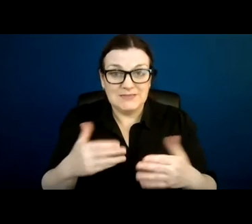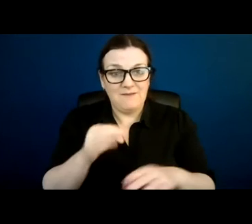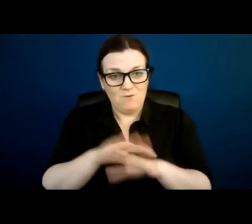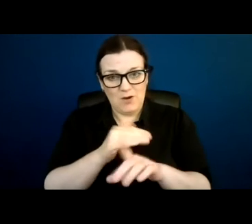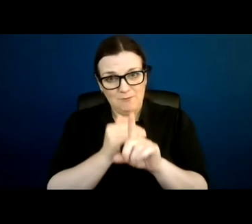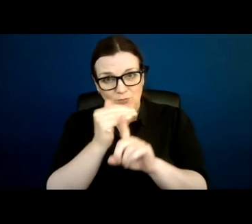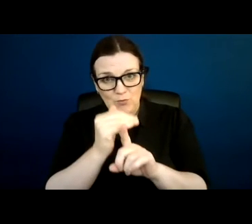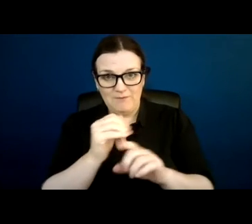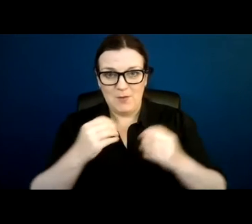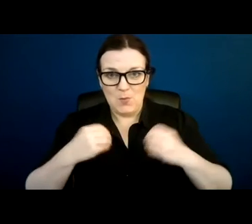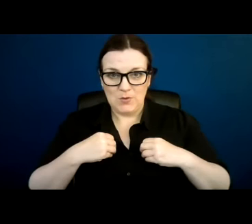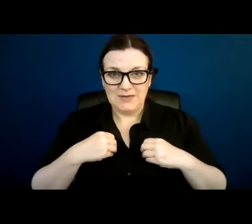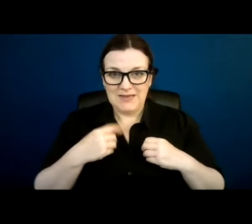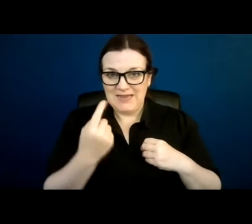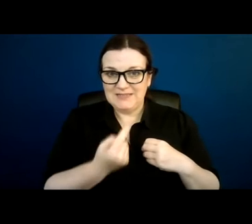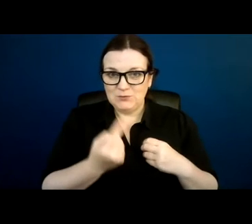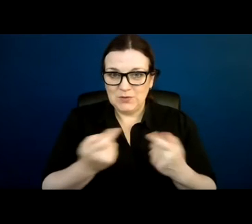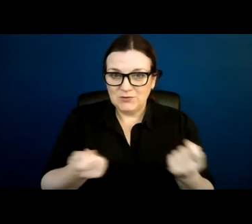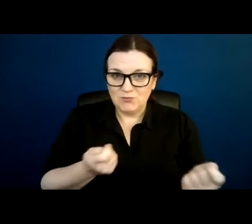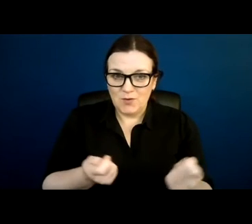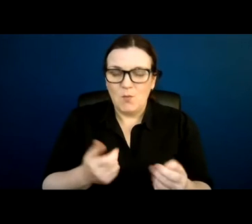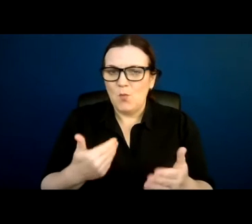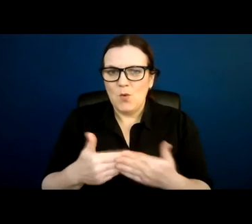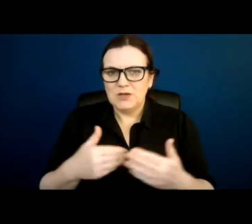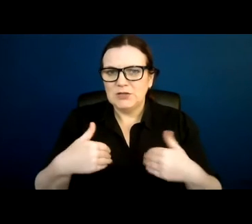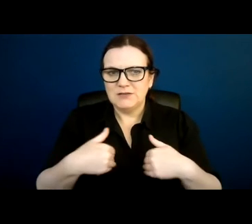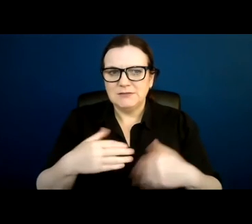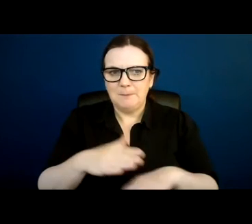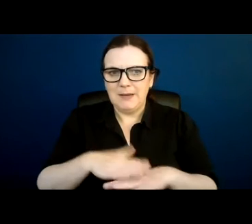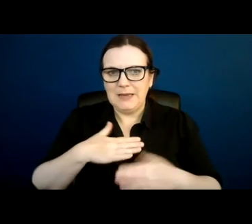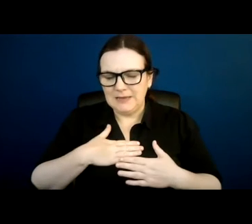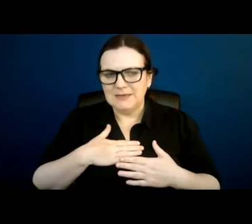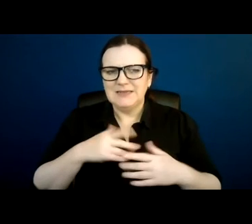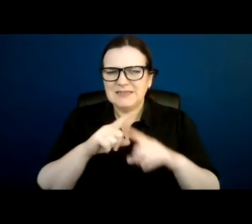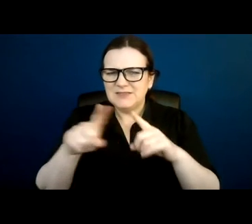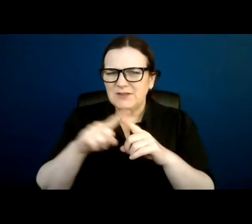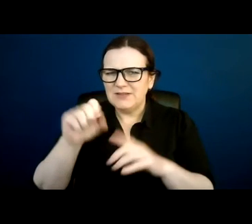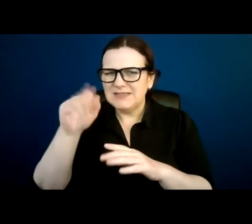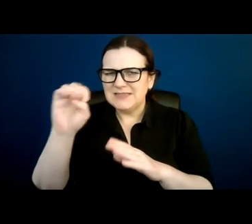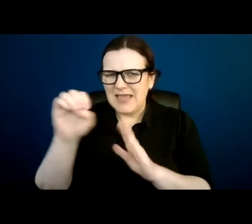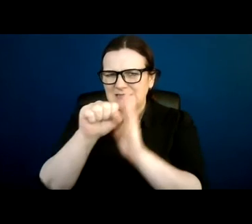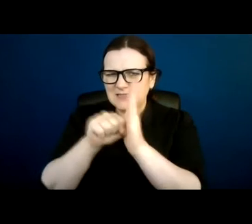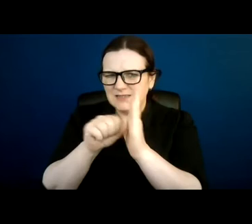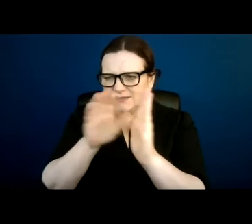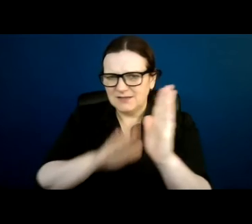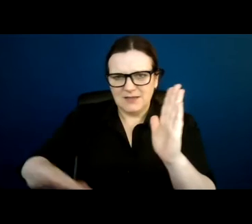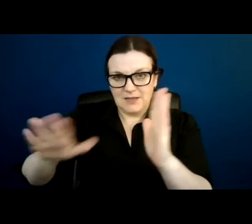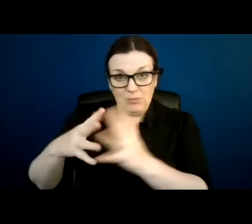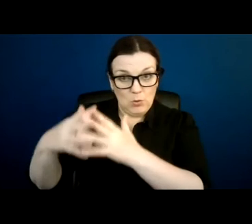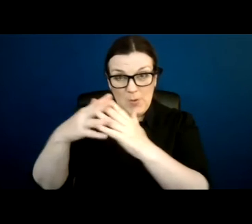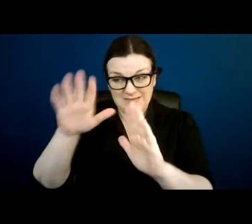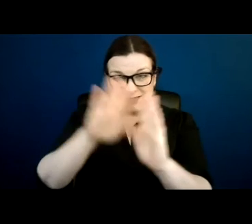control. And what concerns me are several state laws in the U.S., not all but several,